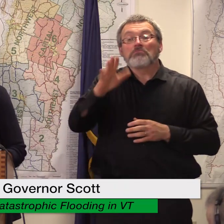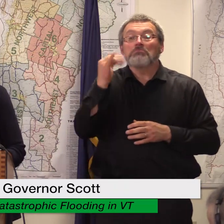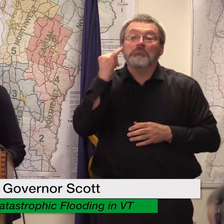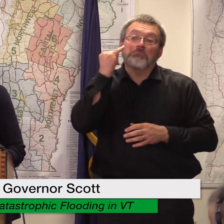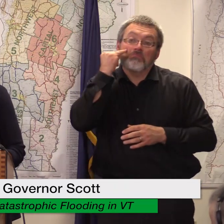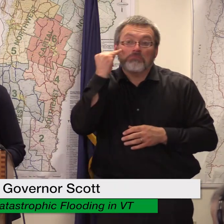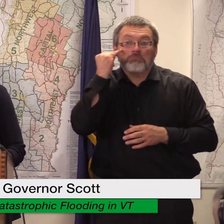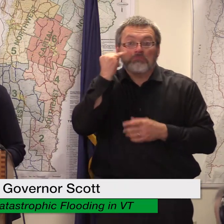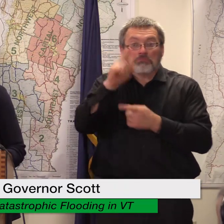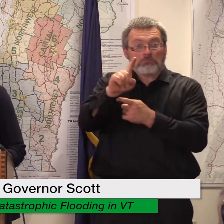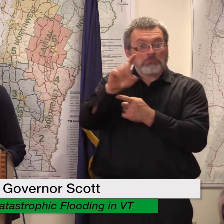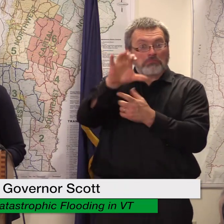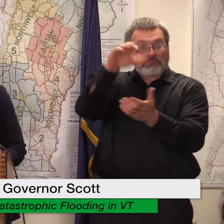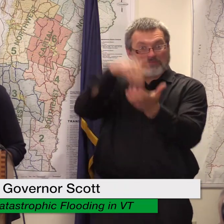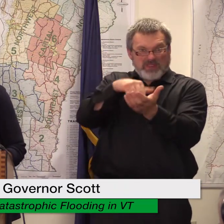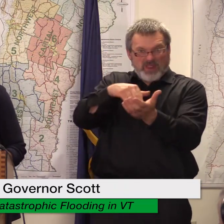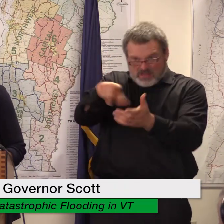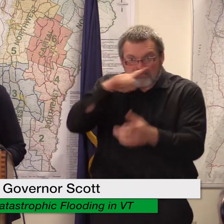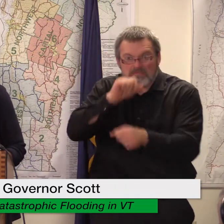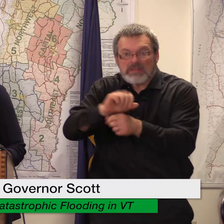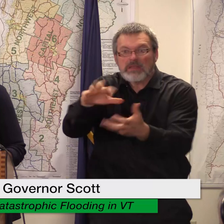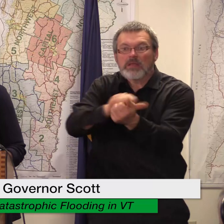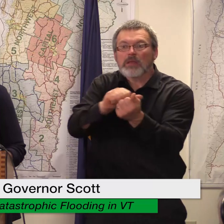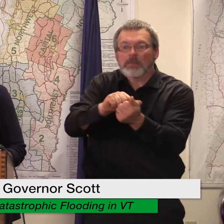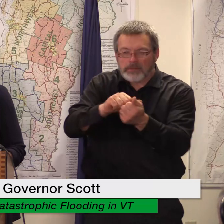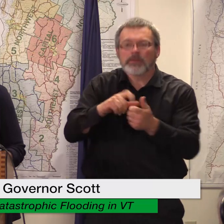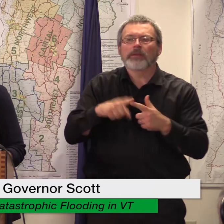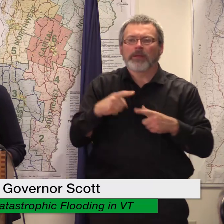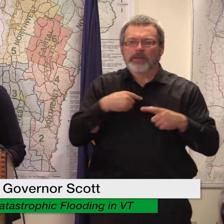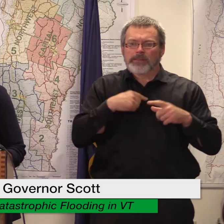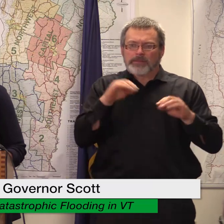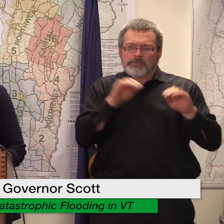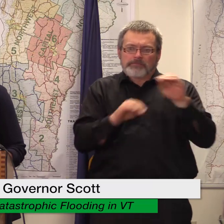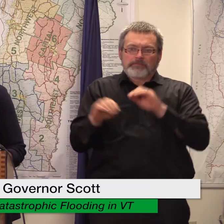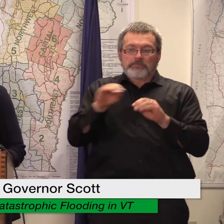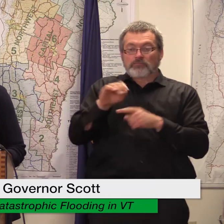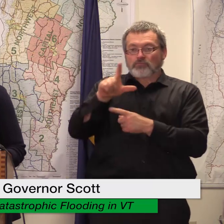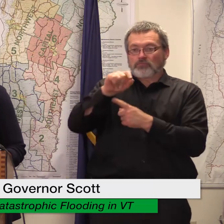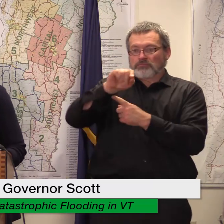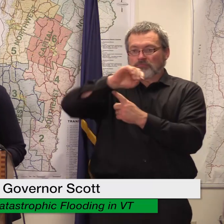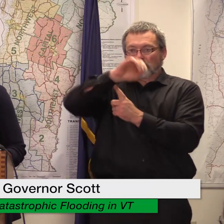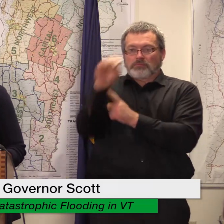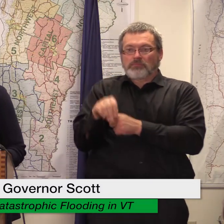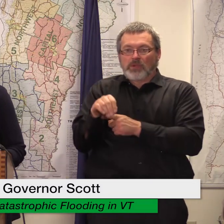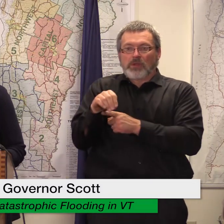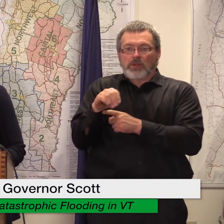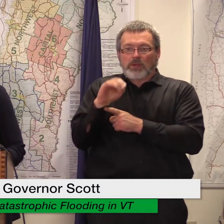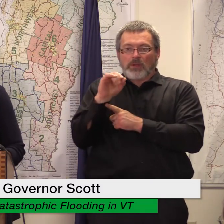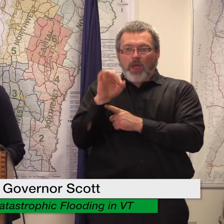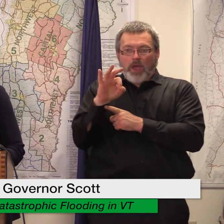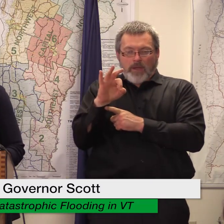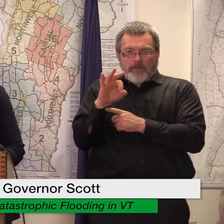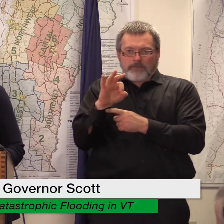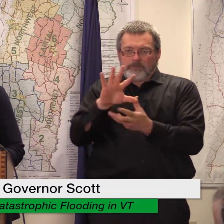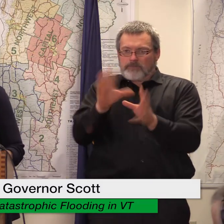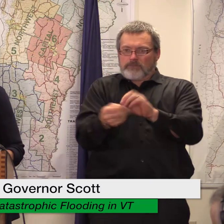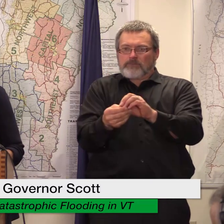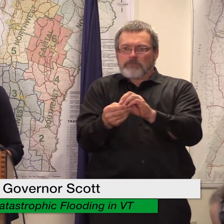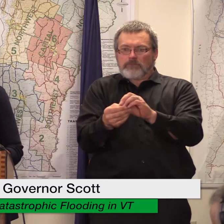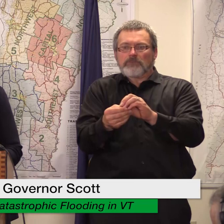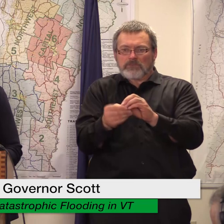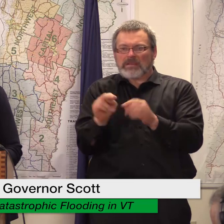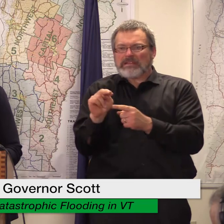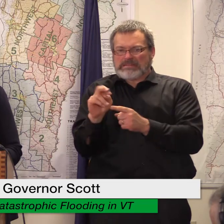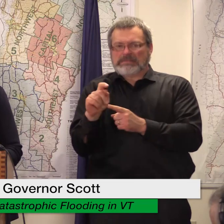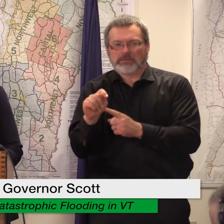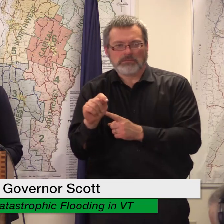worth of damage the award calculation will be 20 percent of the net documented damage to their physical property and